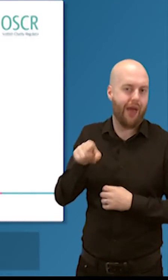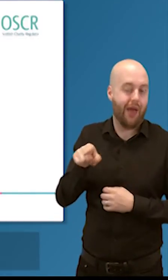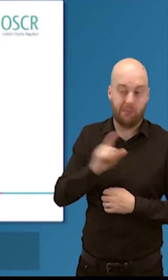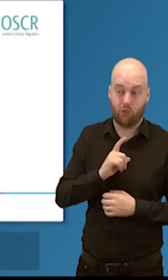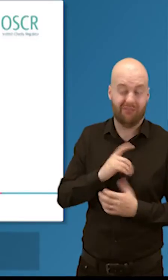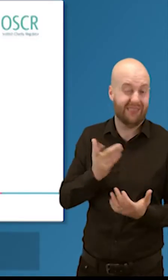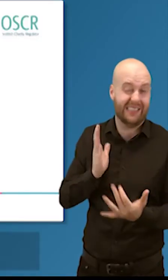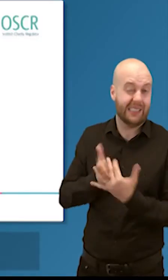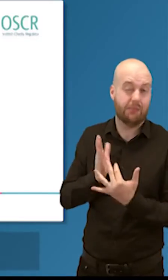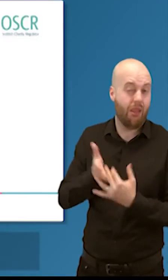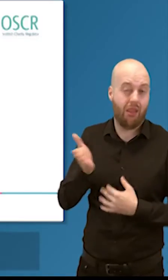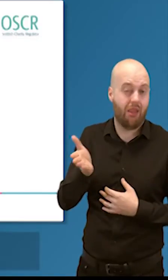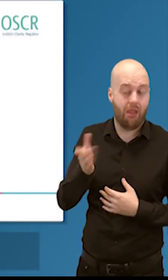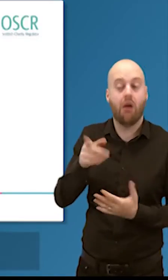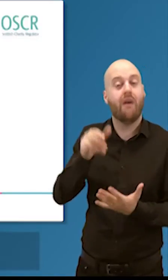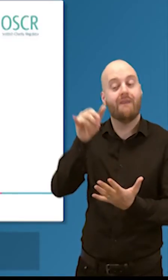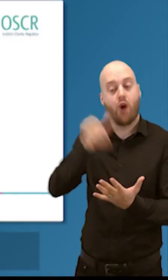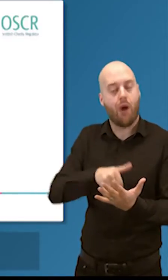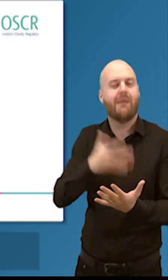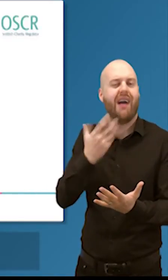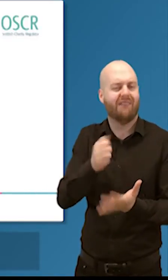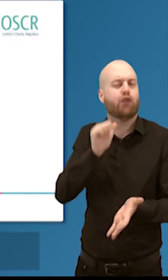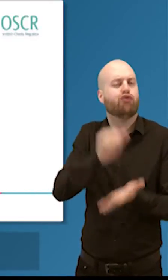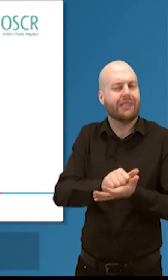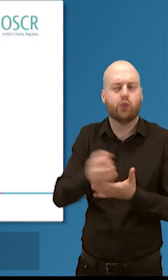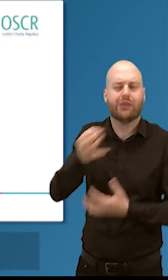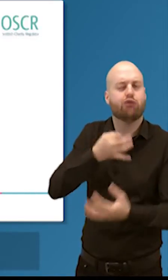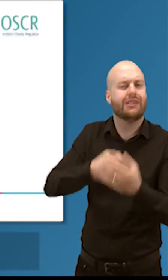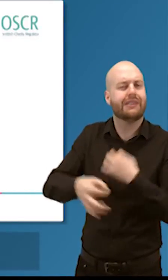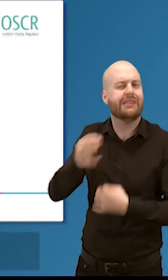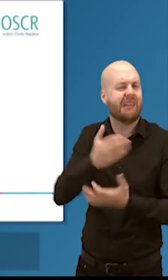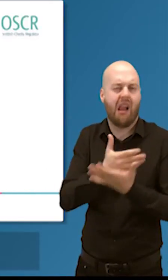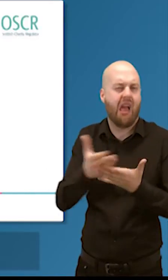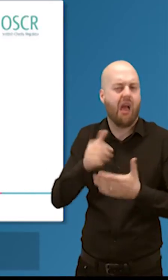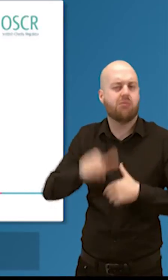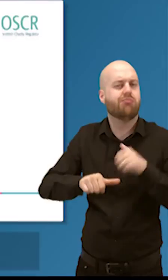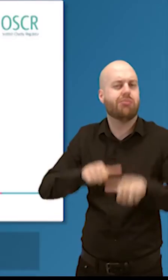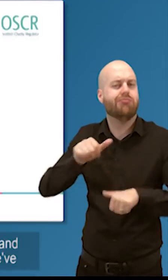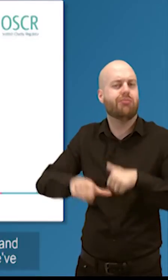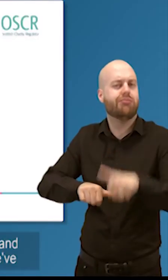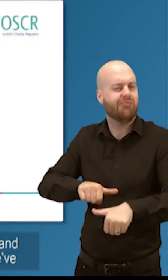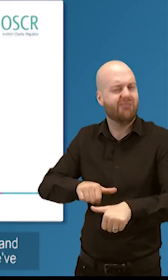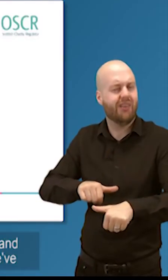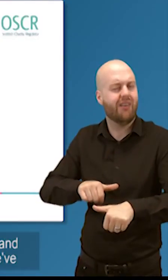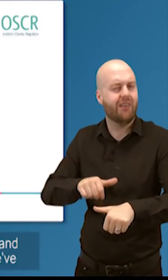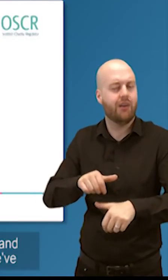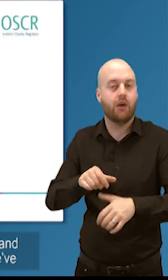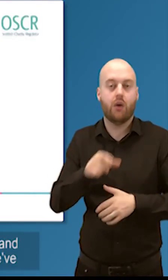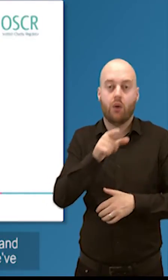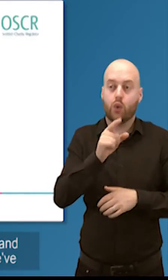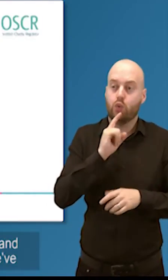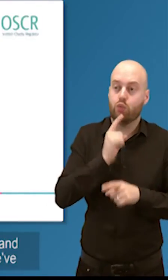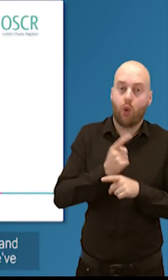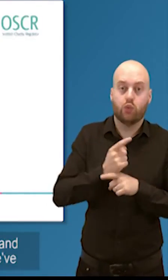process in place so um that that that's certainly one of our new areas one area that's coming